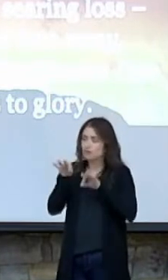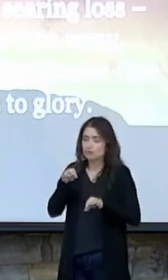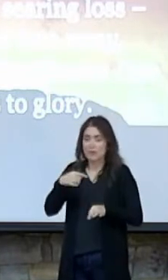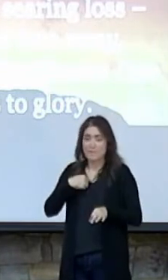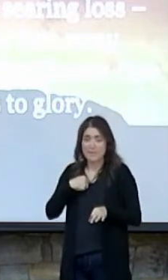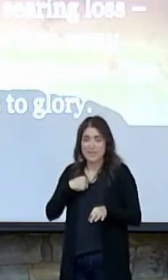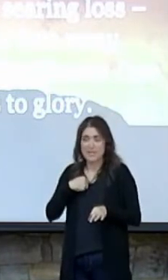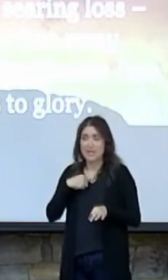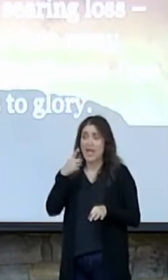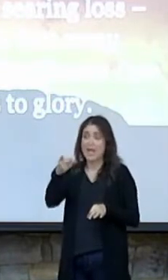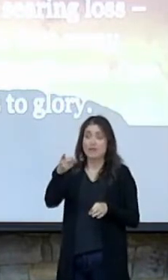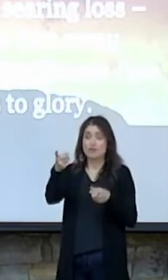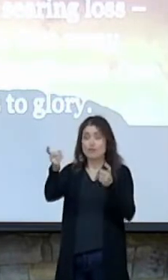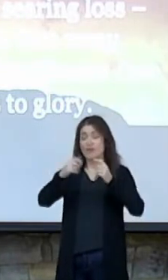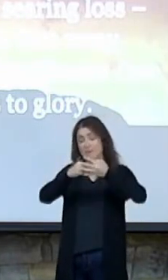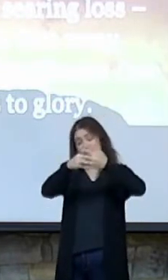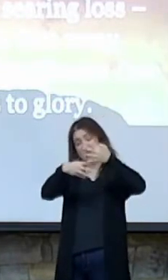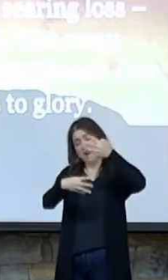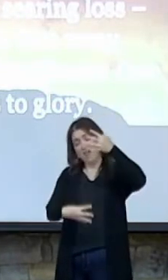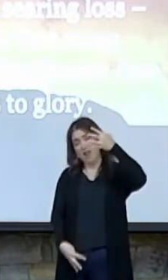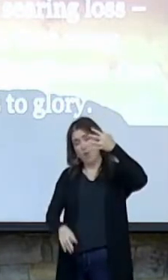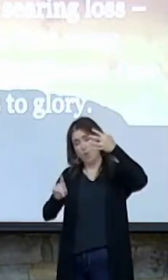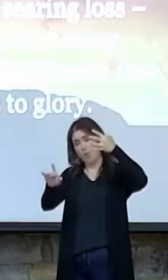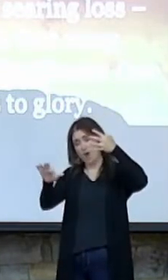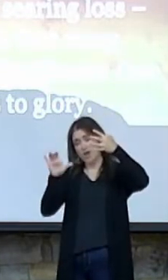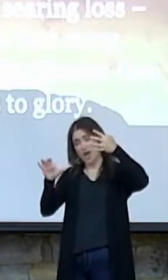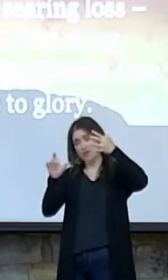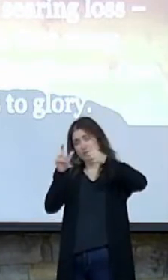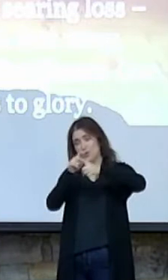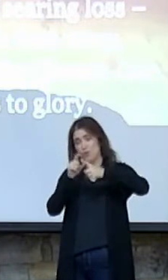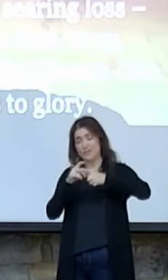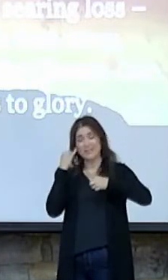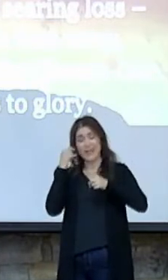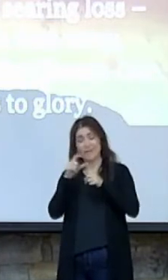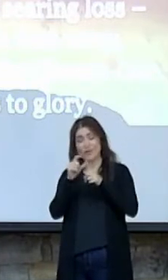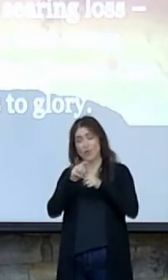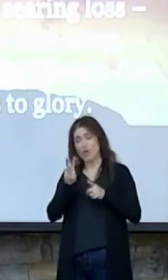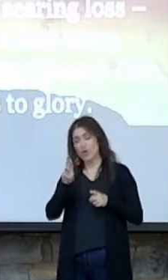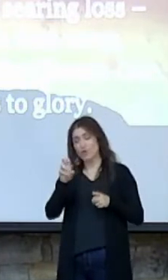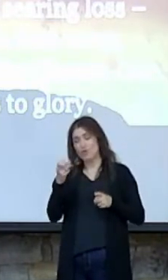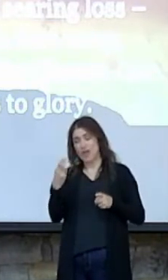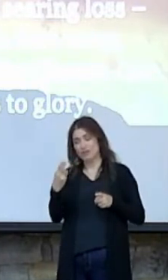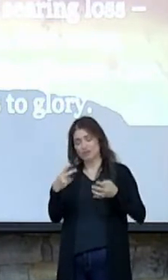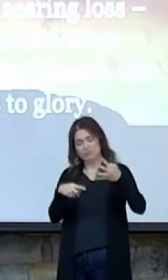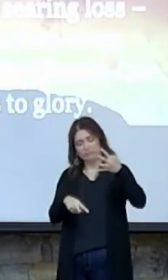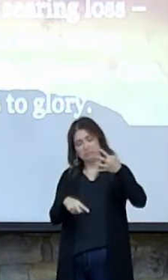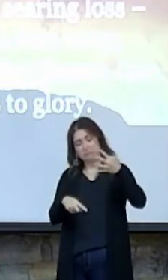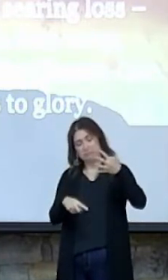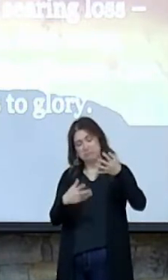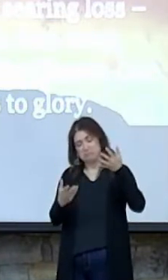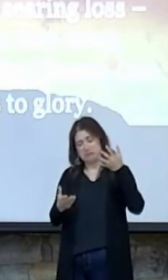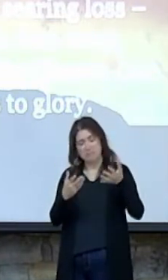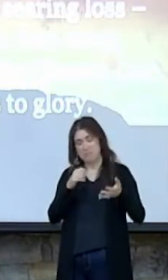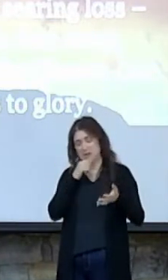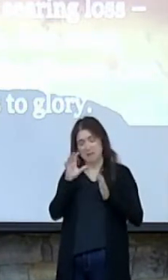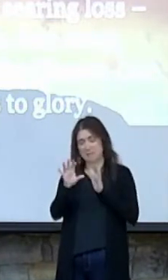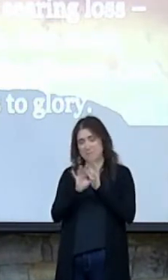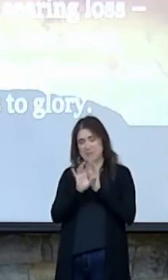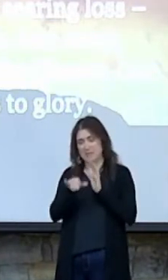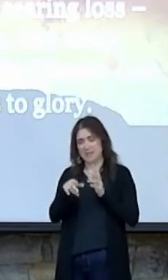and you gave me a list of a hundred words, if the word wretch was on there, I would think that's the last word I would probably want to choose.